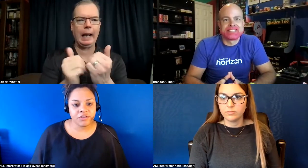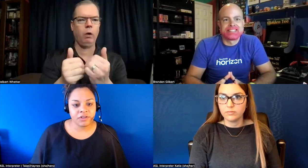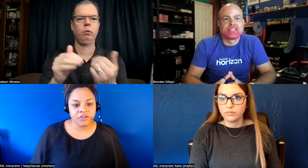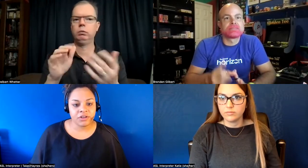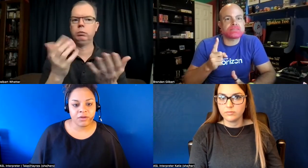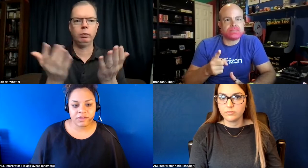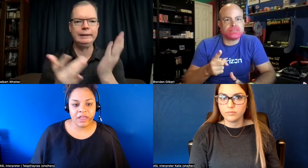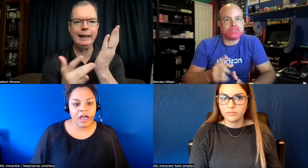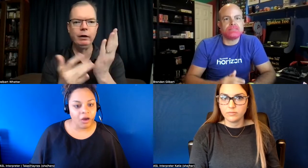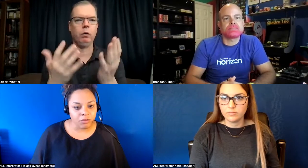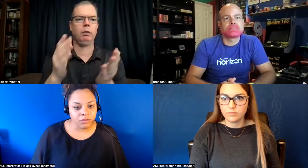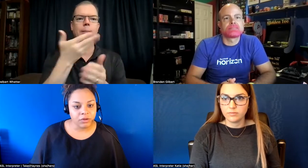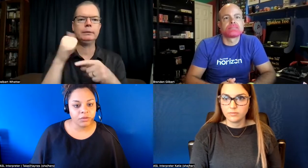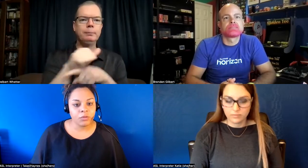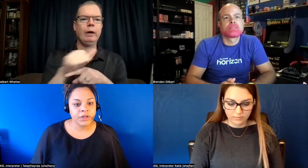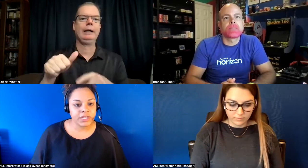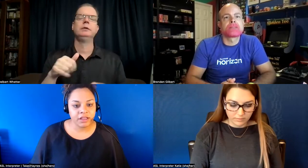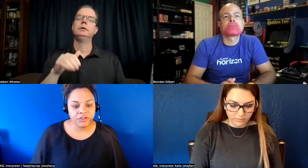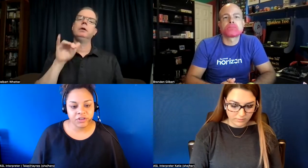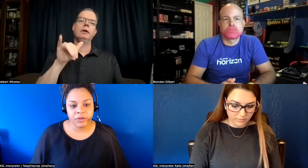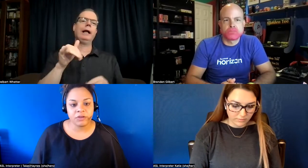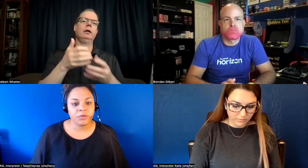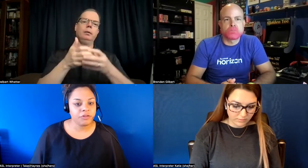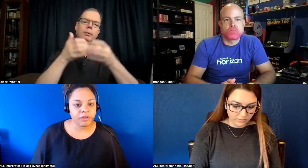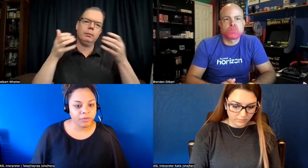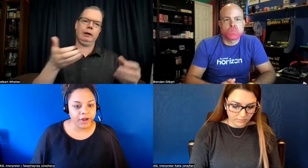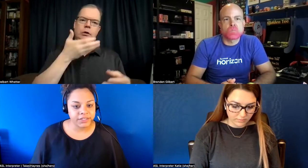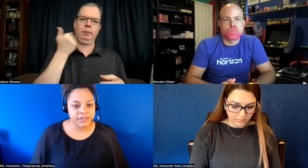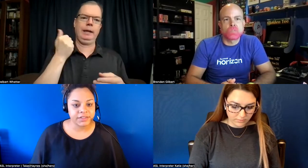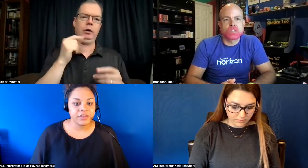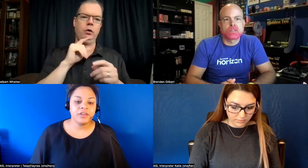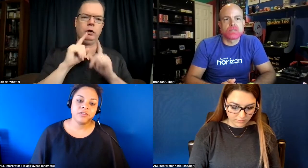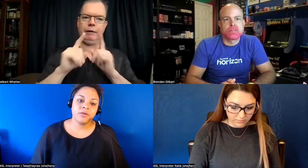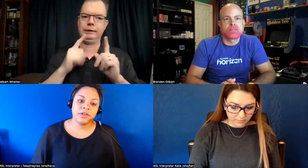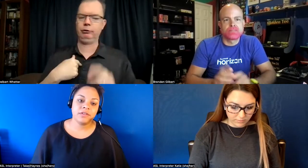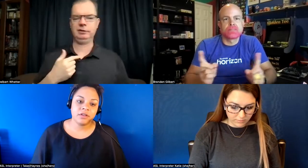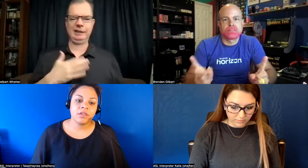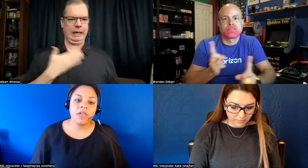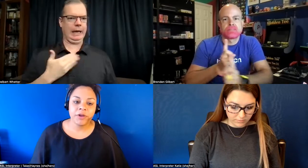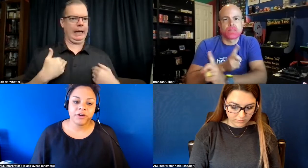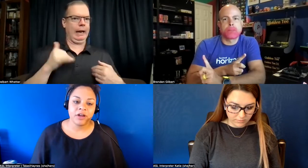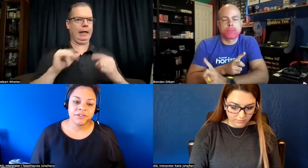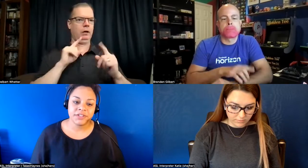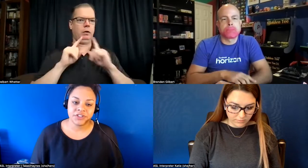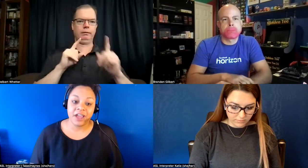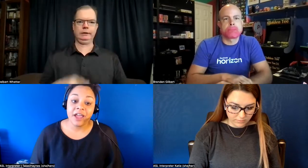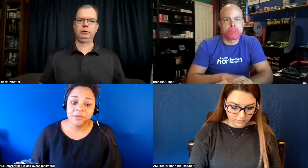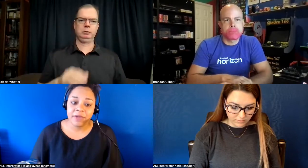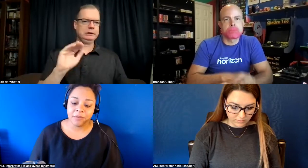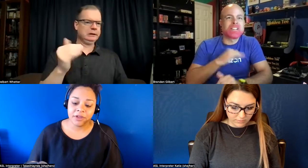discussion now it's how what technology can we use what are the best practices so it's a lot better conversation i am happy